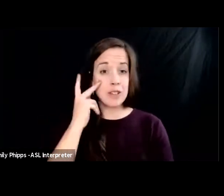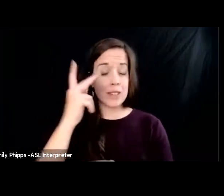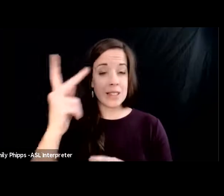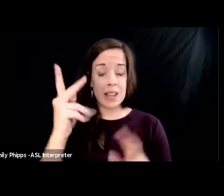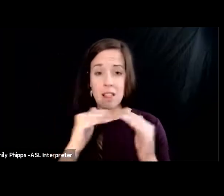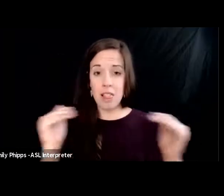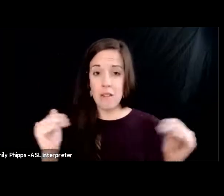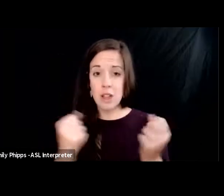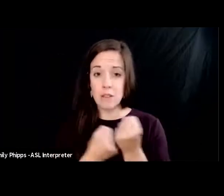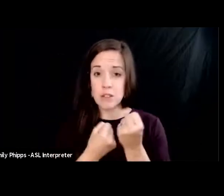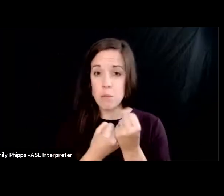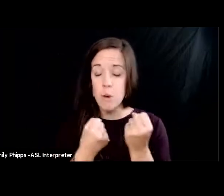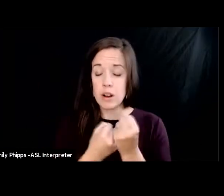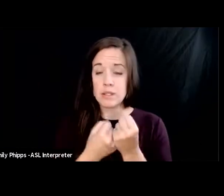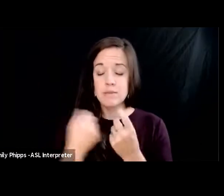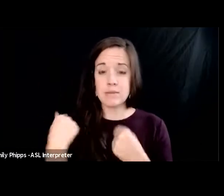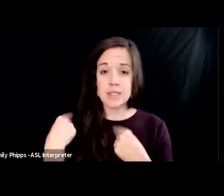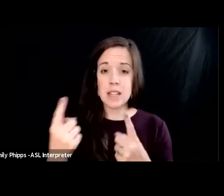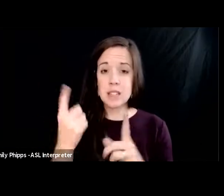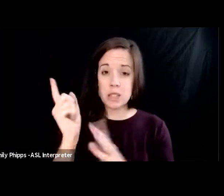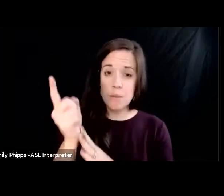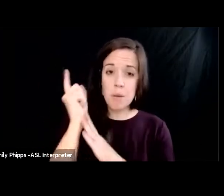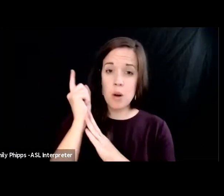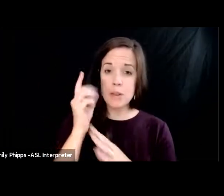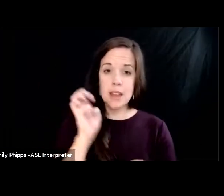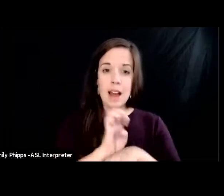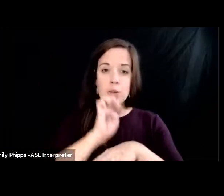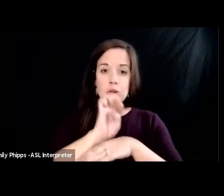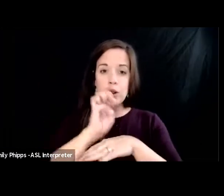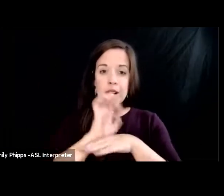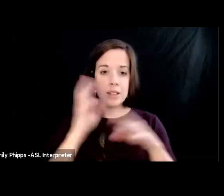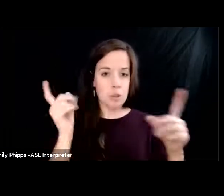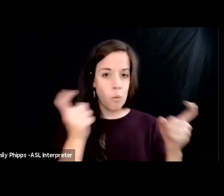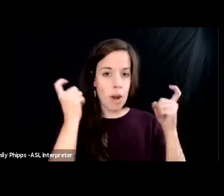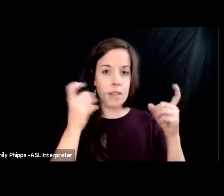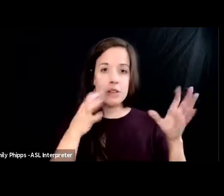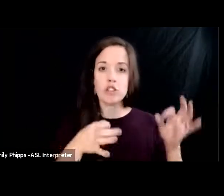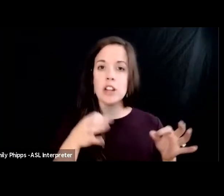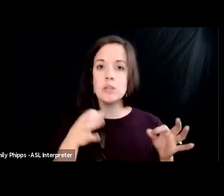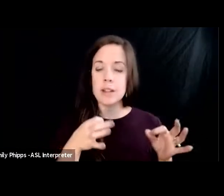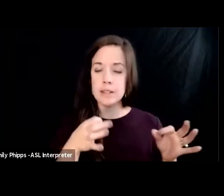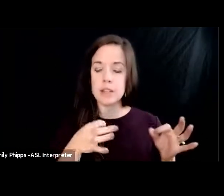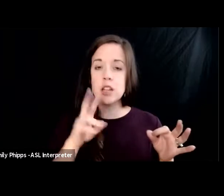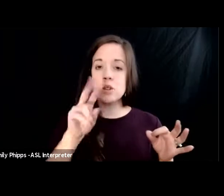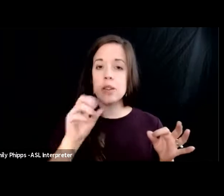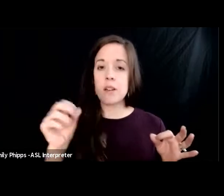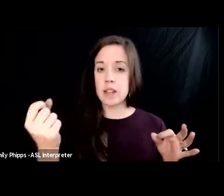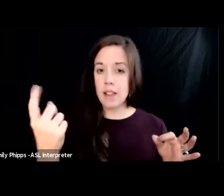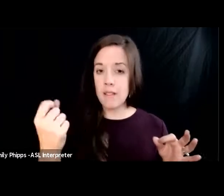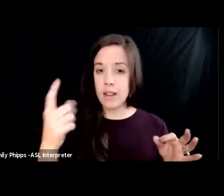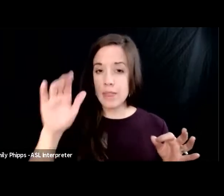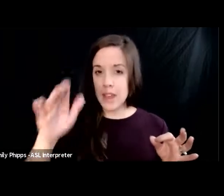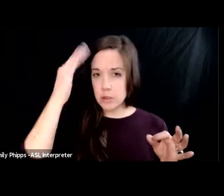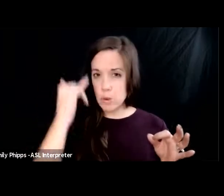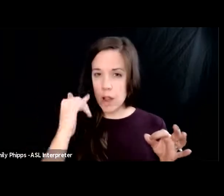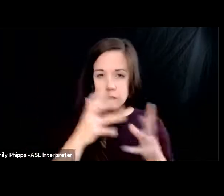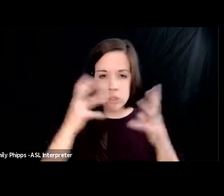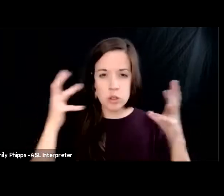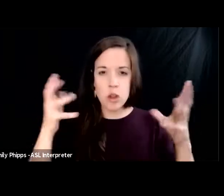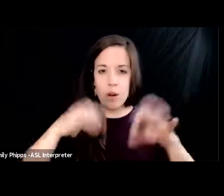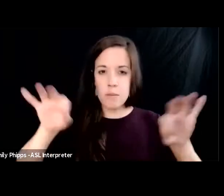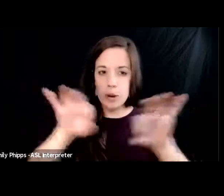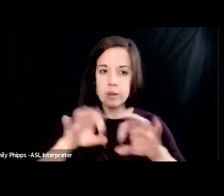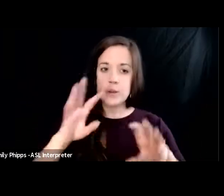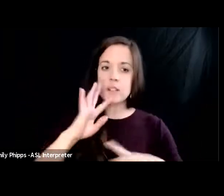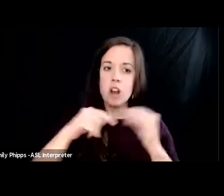since the moment that ecuadorians won their judgment in 2011 that's why it's so important that we talk about